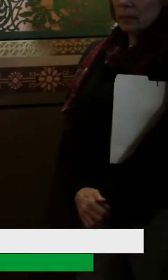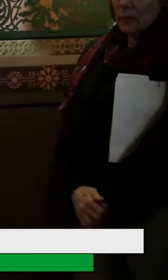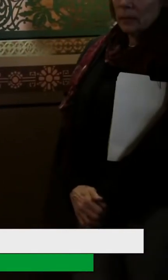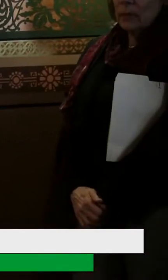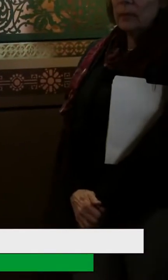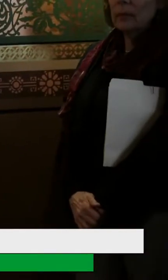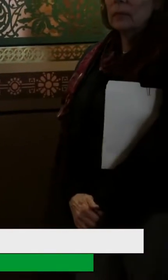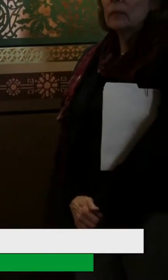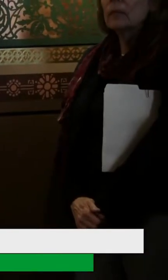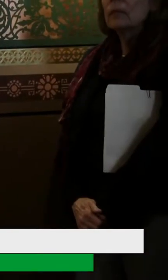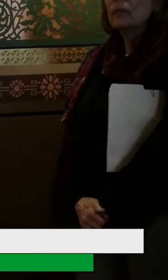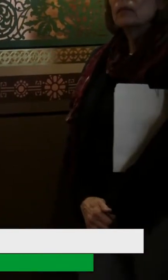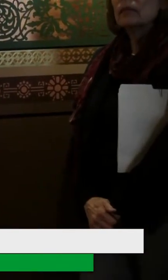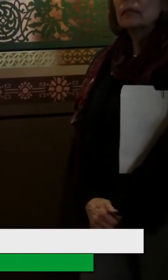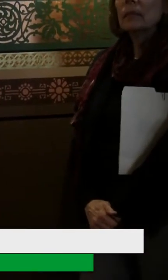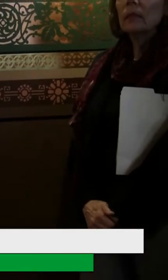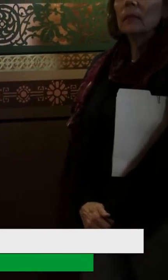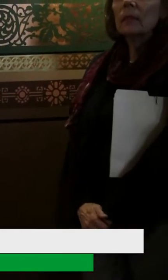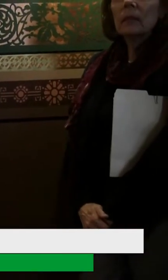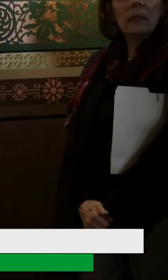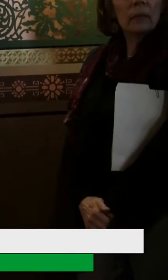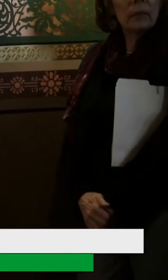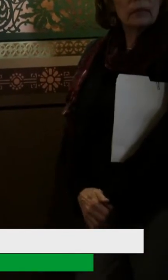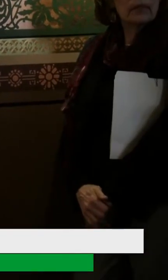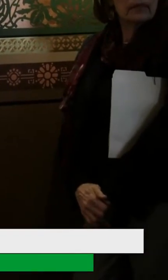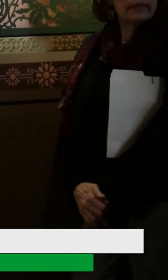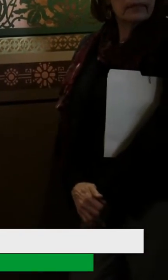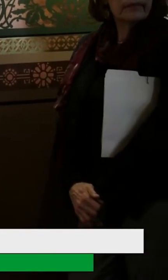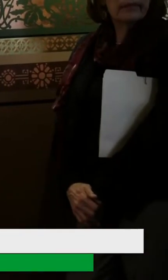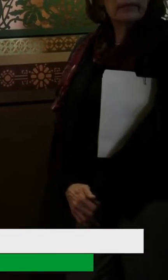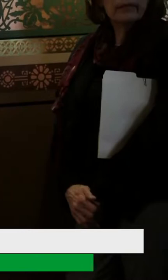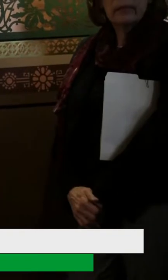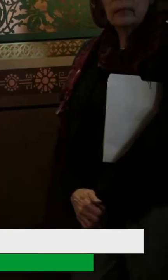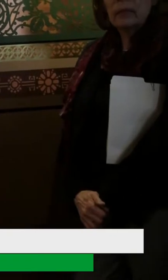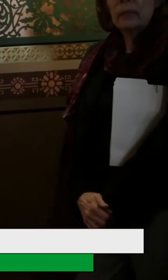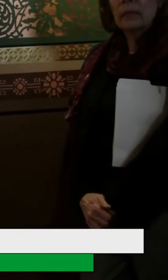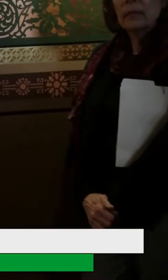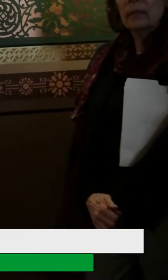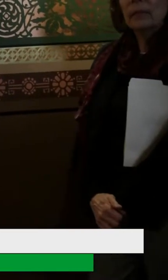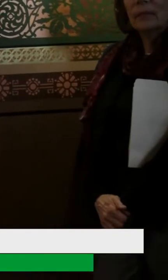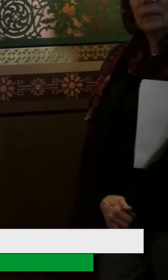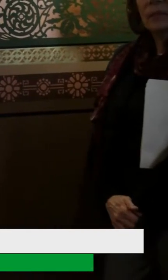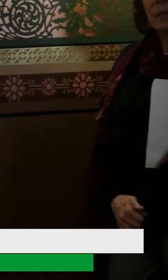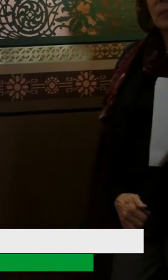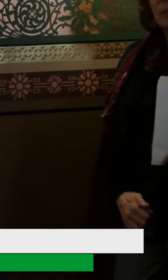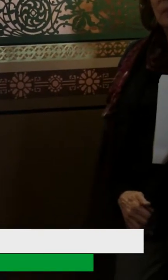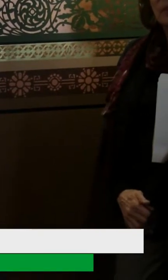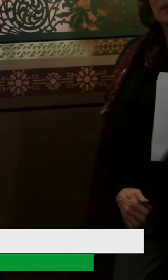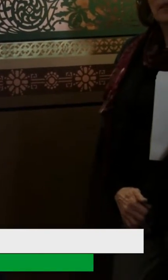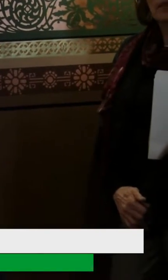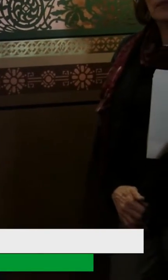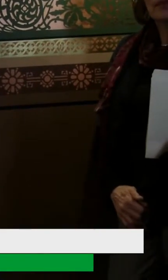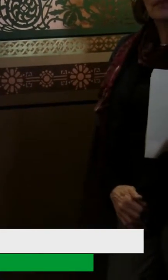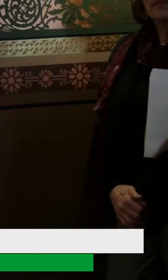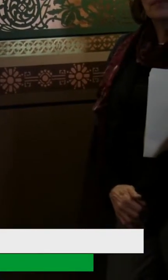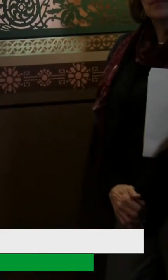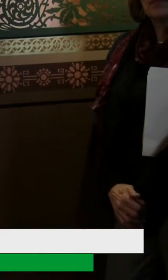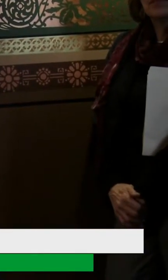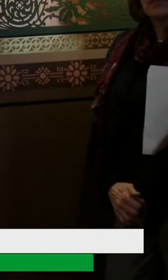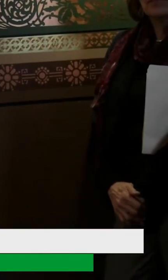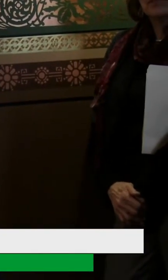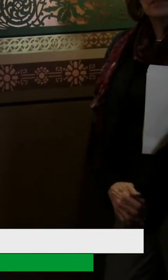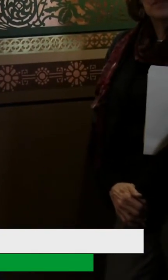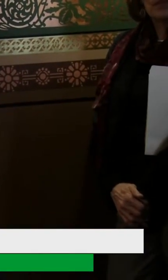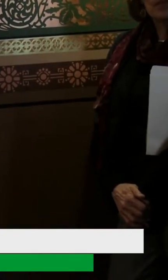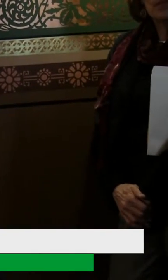your help to take care of it? That's a hard question that we are all going to face as we get